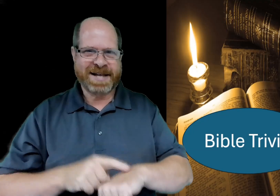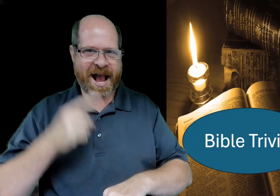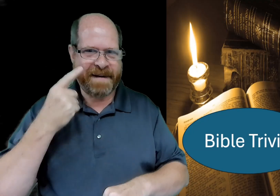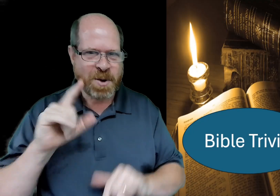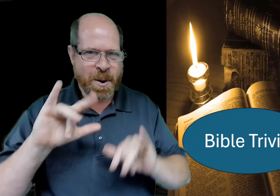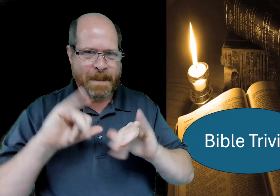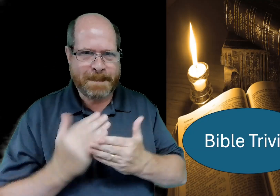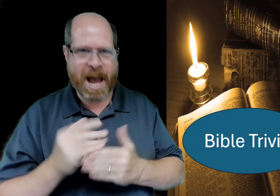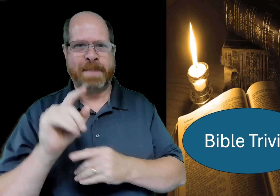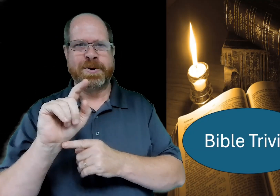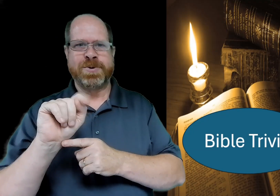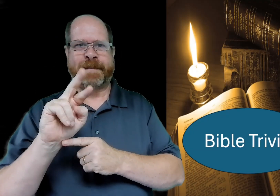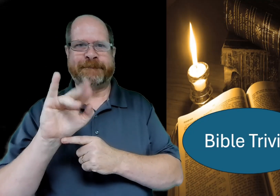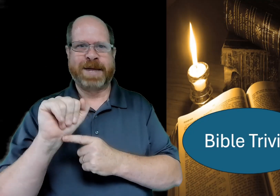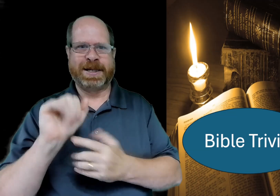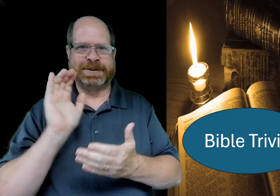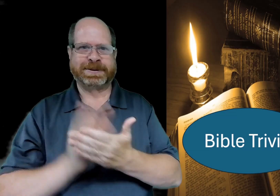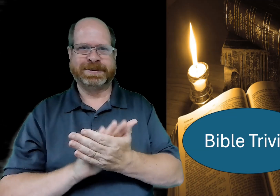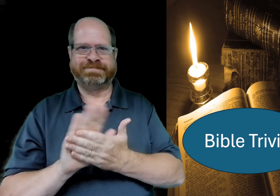so time for bible trivia